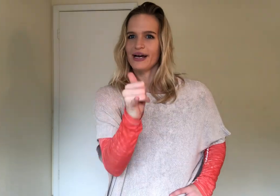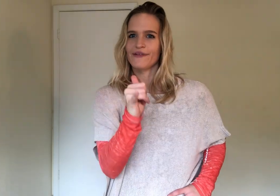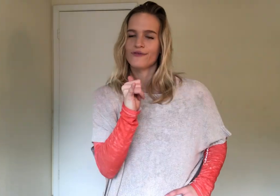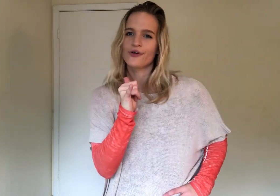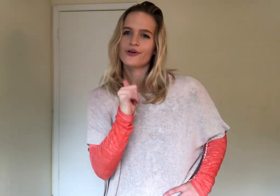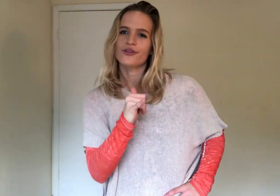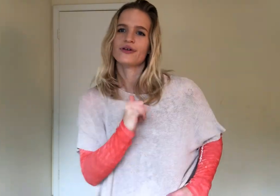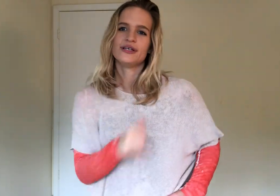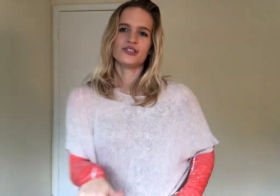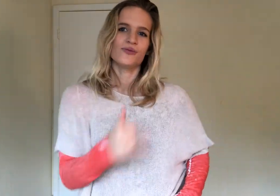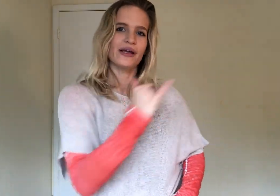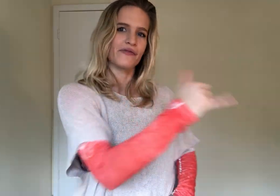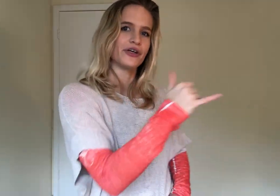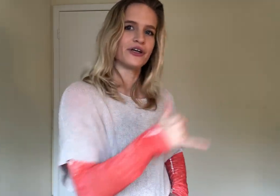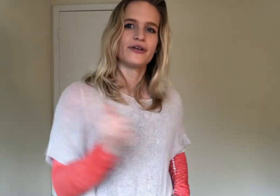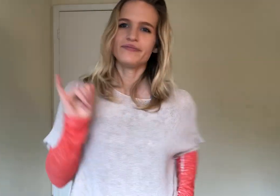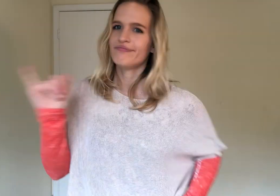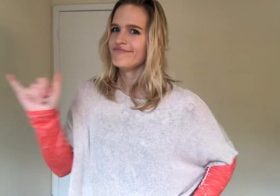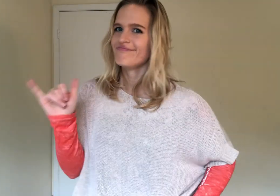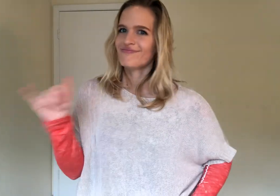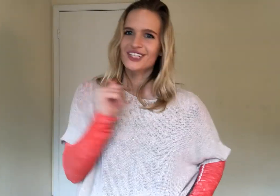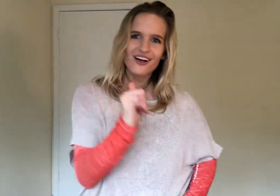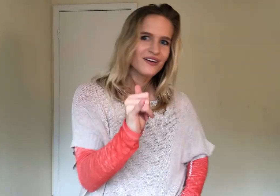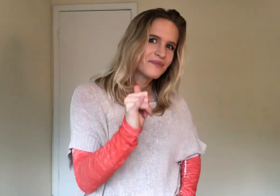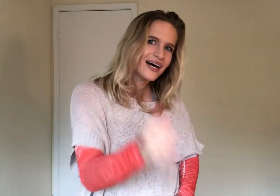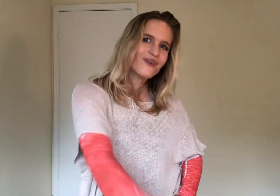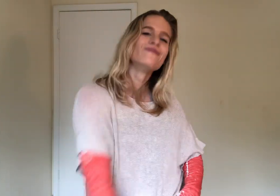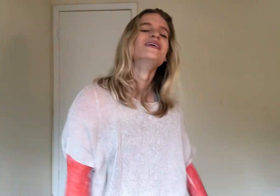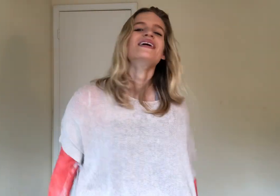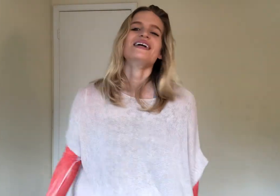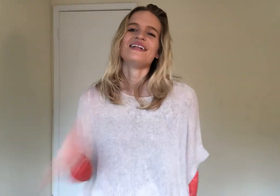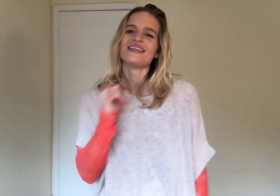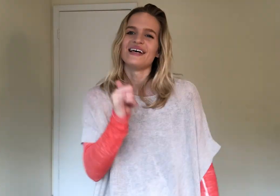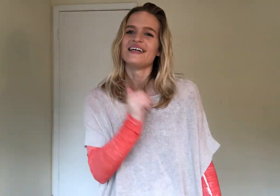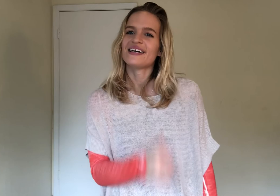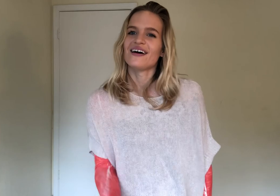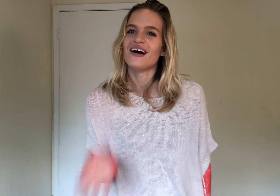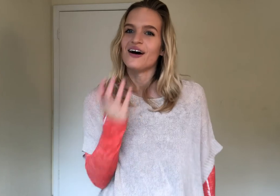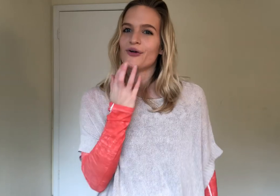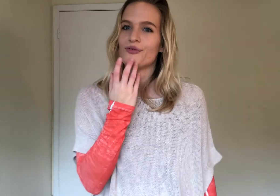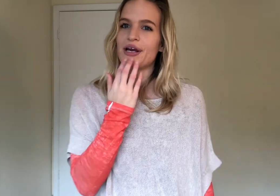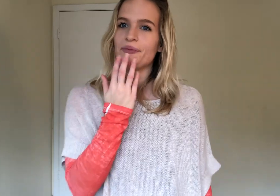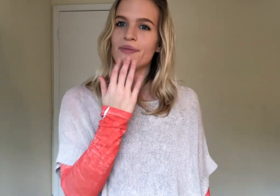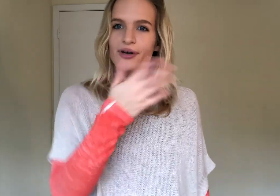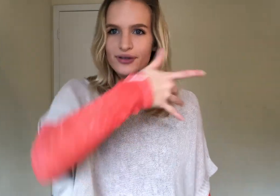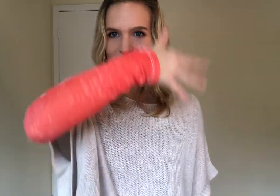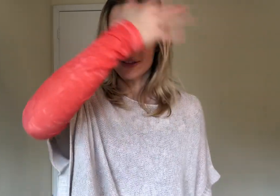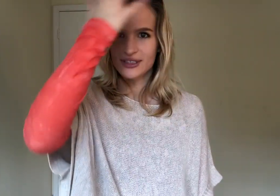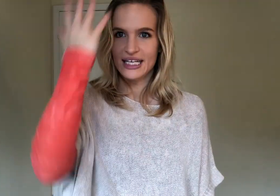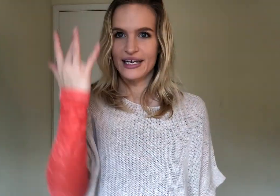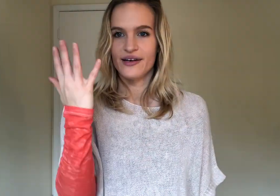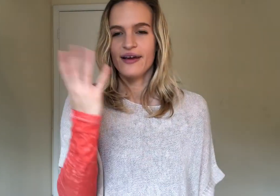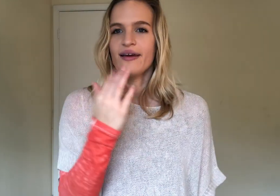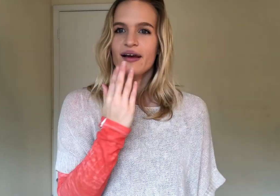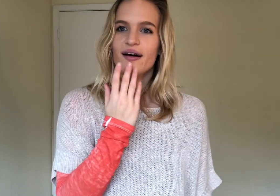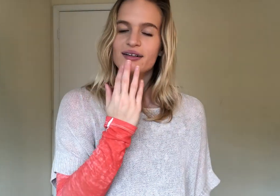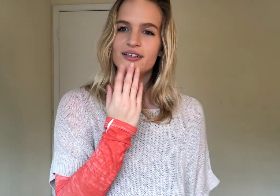back and forth. To whatever you're talking about. Like. A rainbow. So you sign. Color.